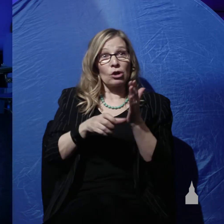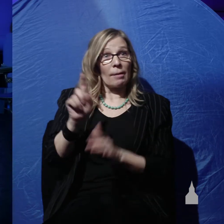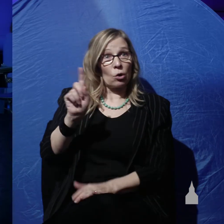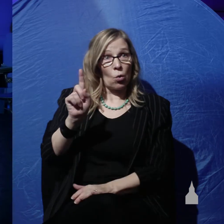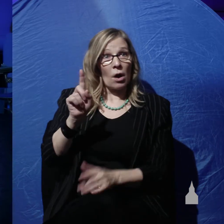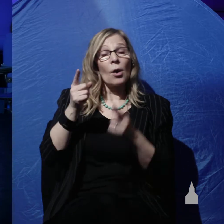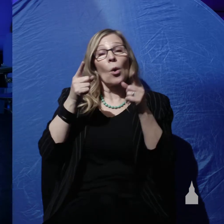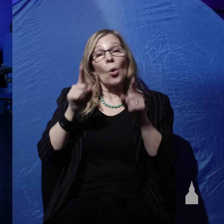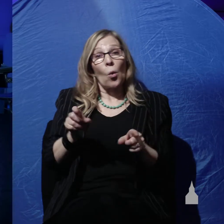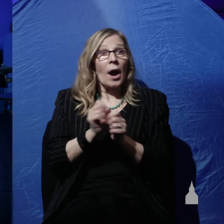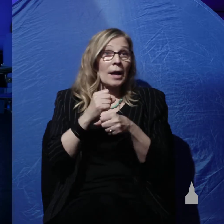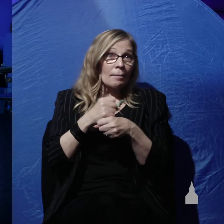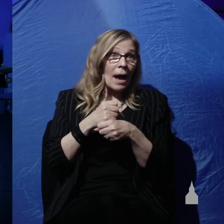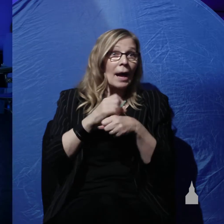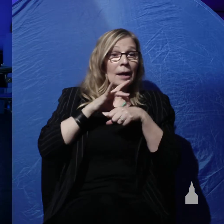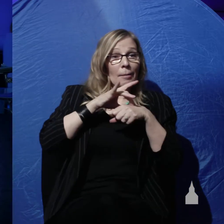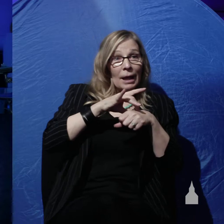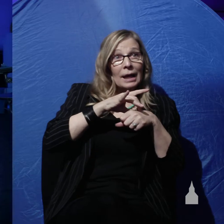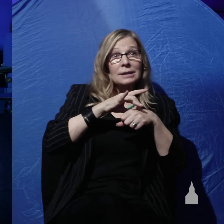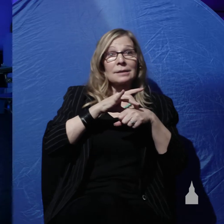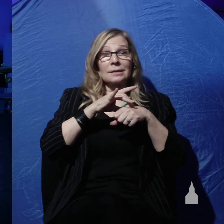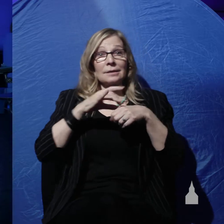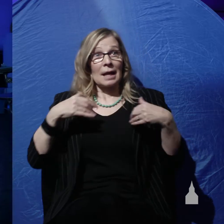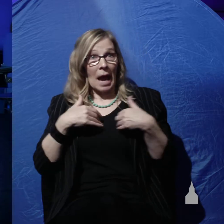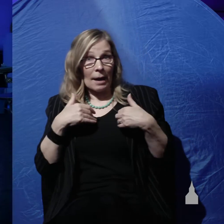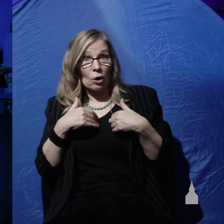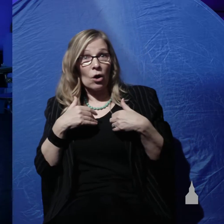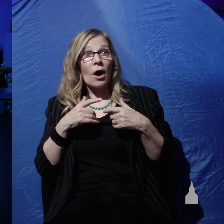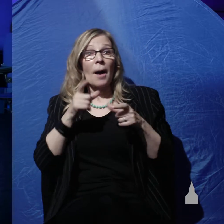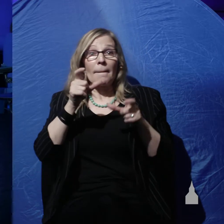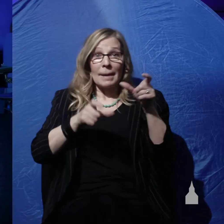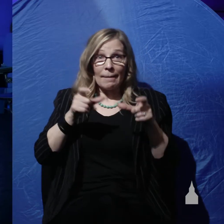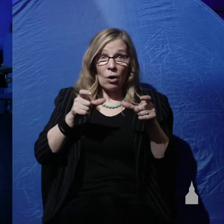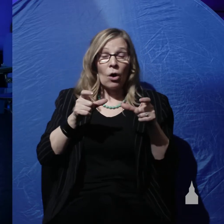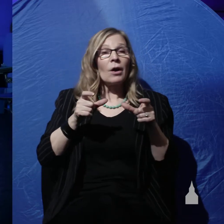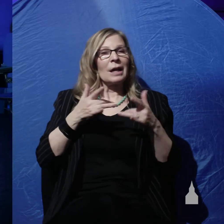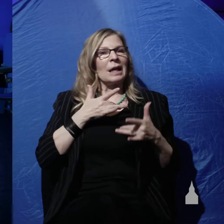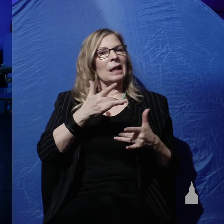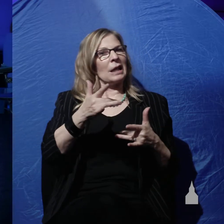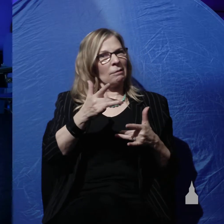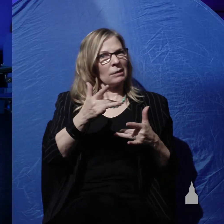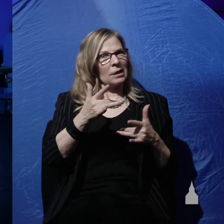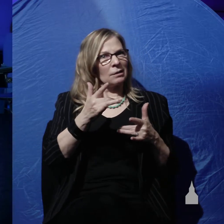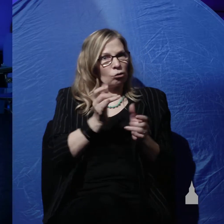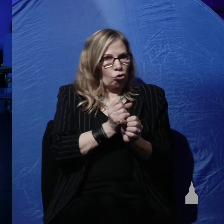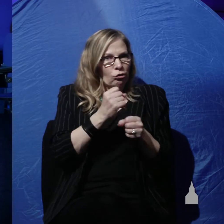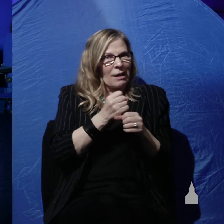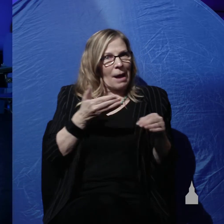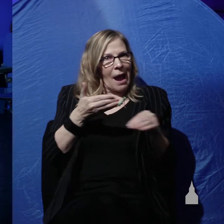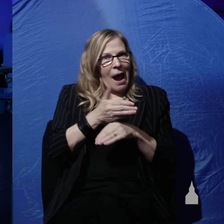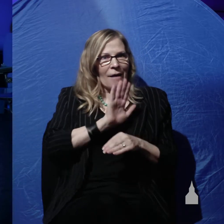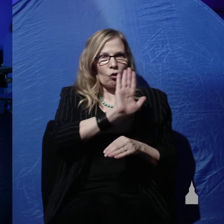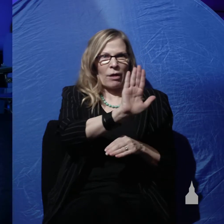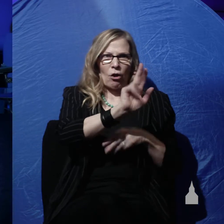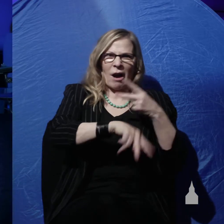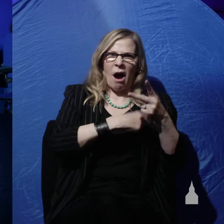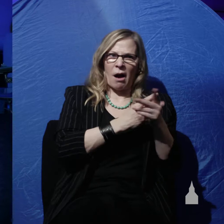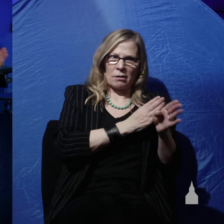and people, he created them after their kind, to reproduce after their kind. So one